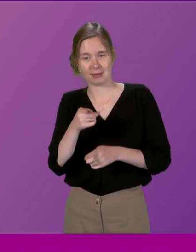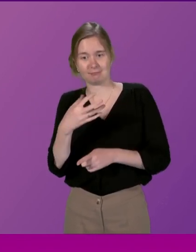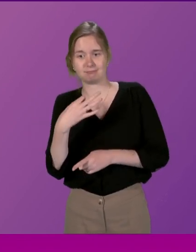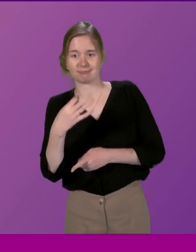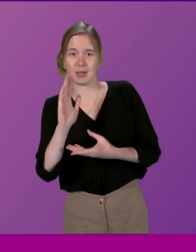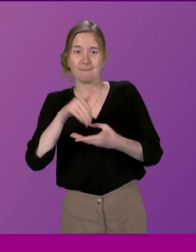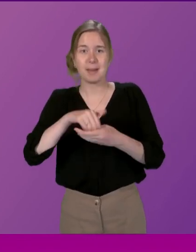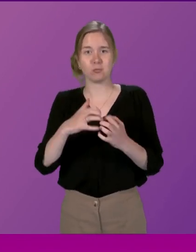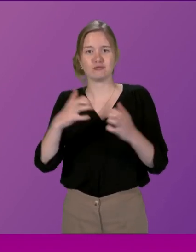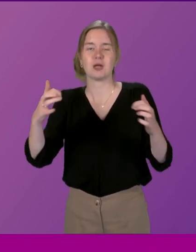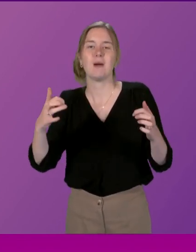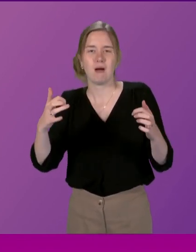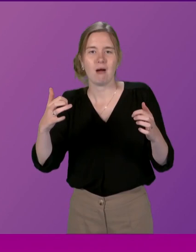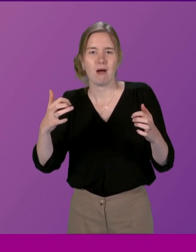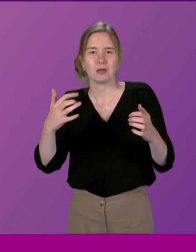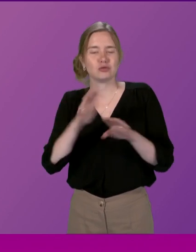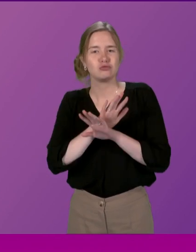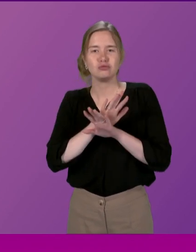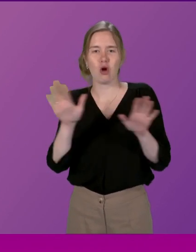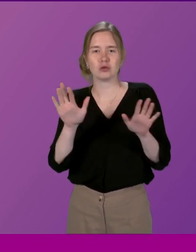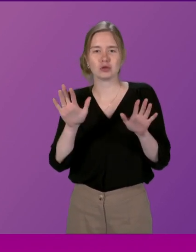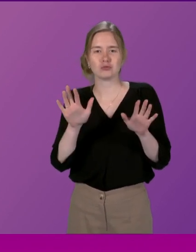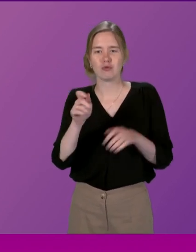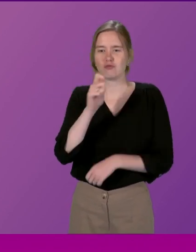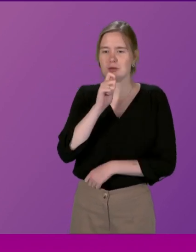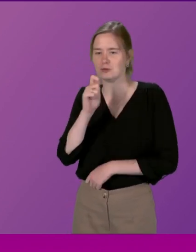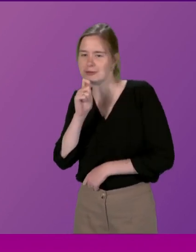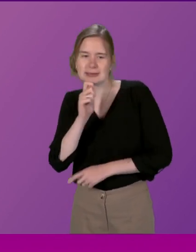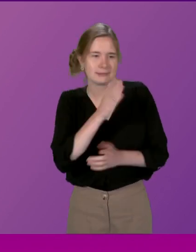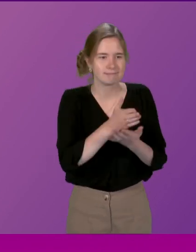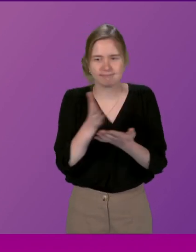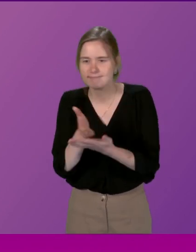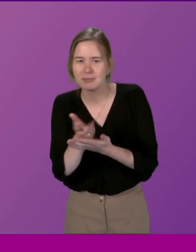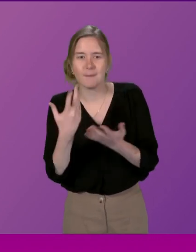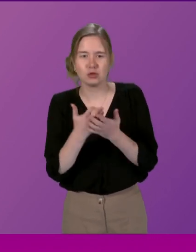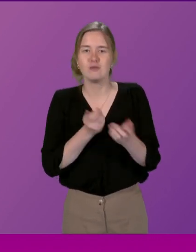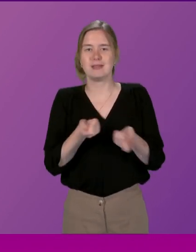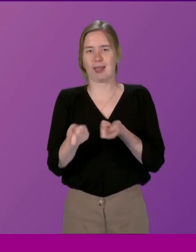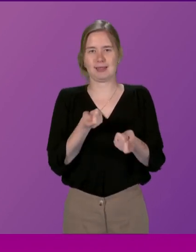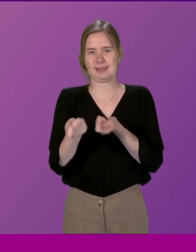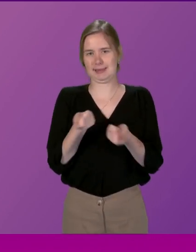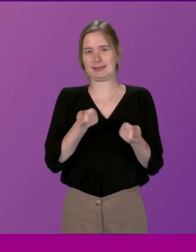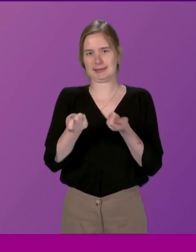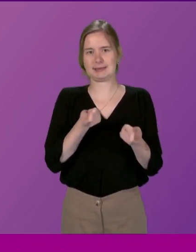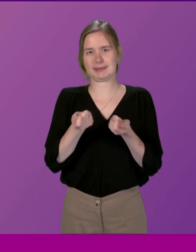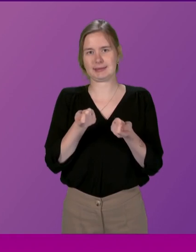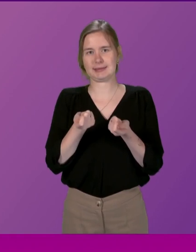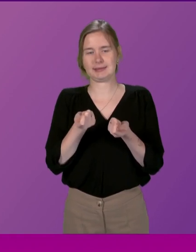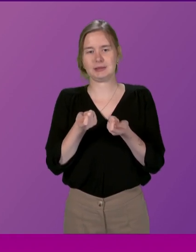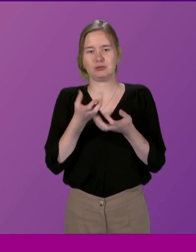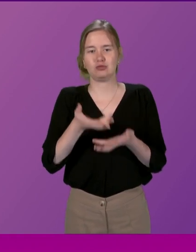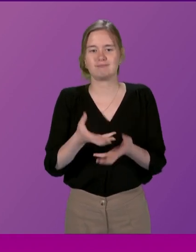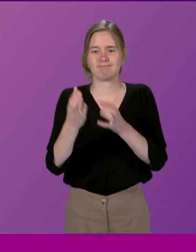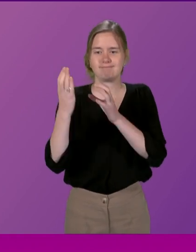members of this chamber to not referee our debates, but to facilitate them and to burden them